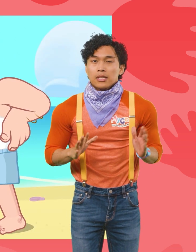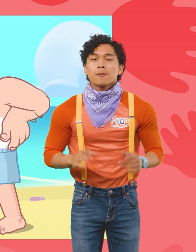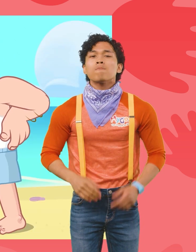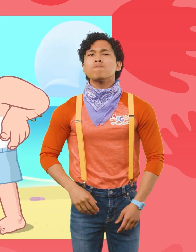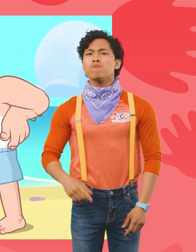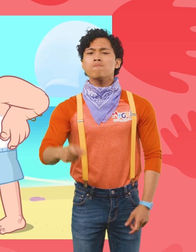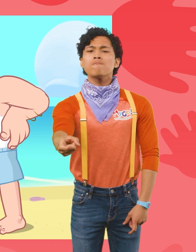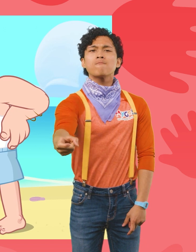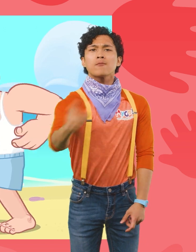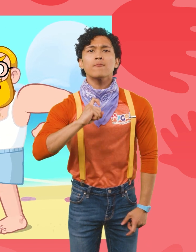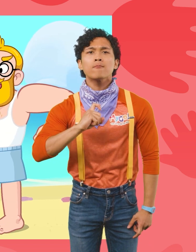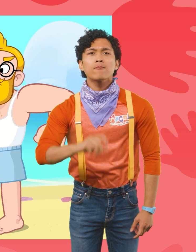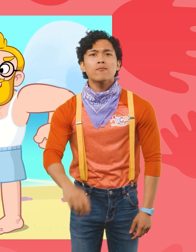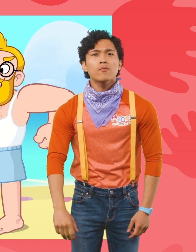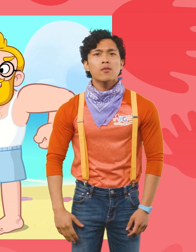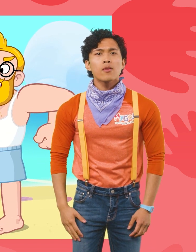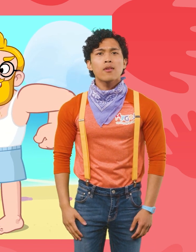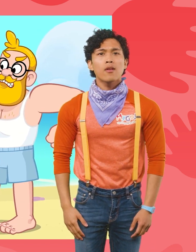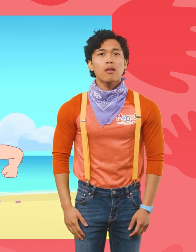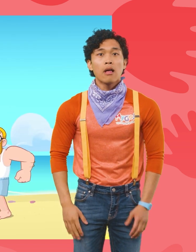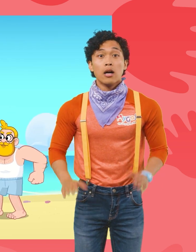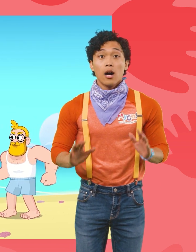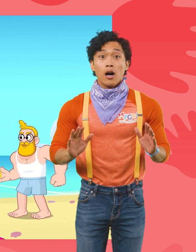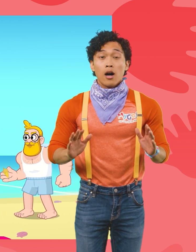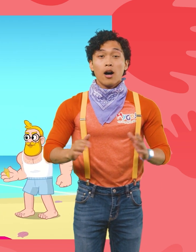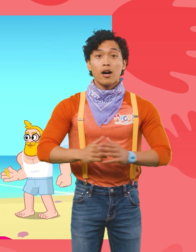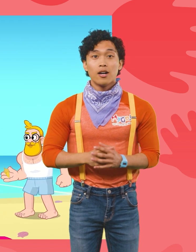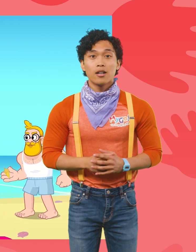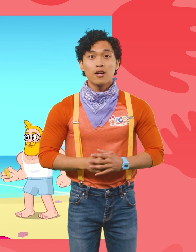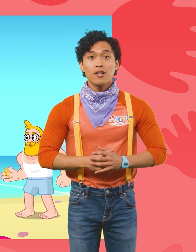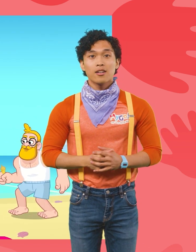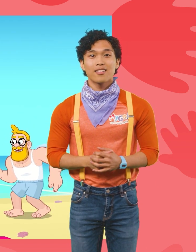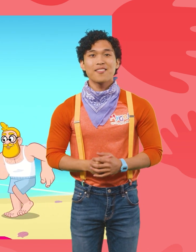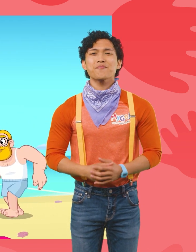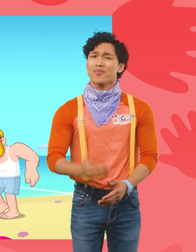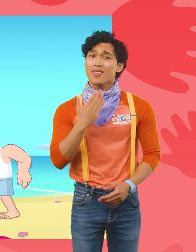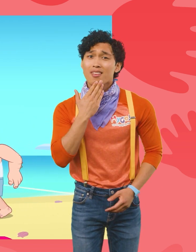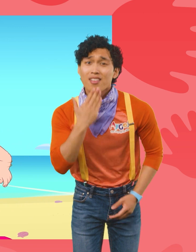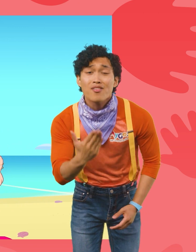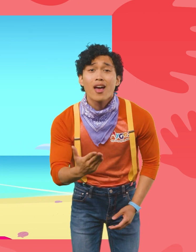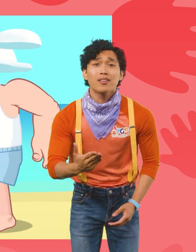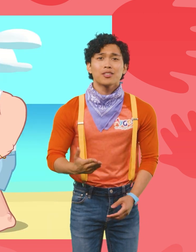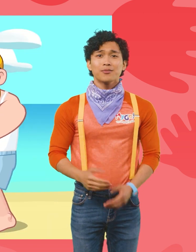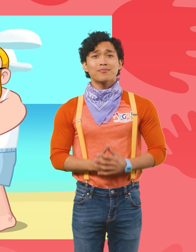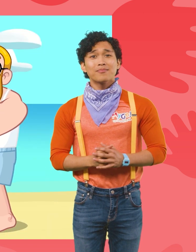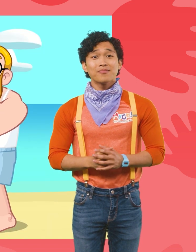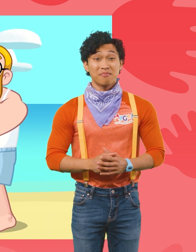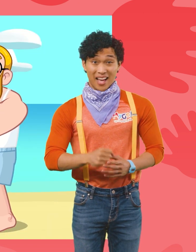it back! Ah! Thank you, Mila and Morphle. The ice cream